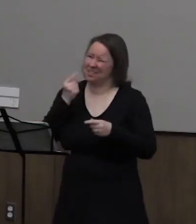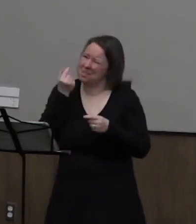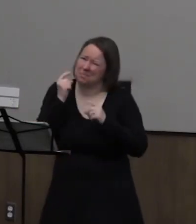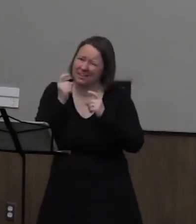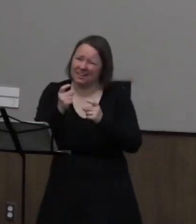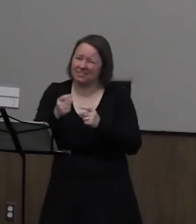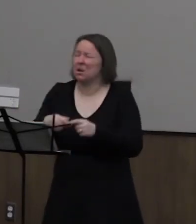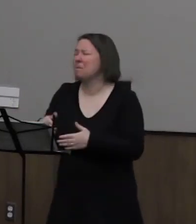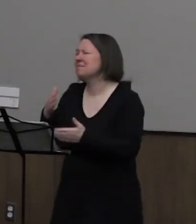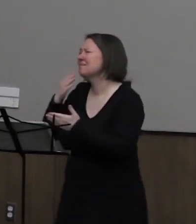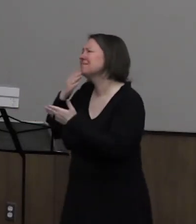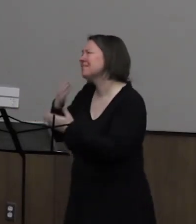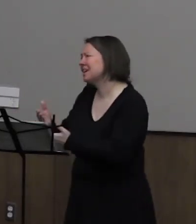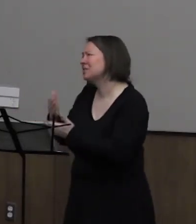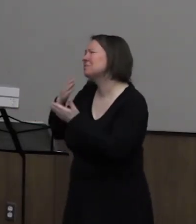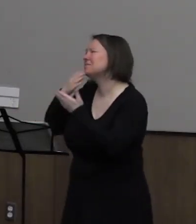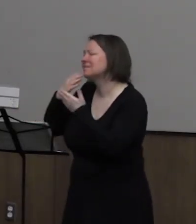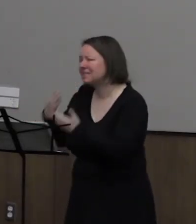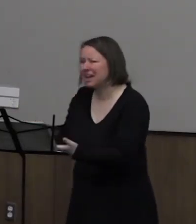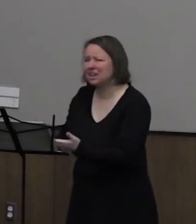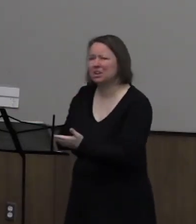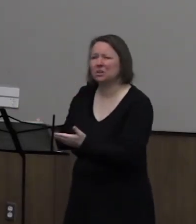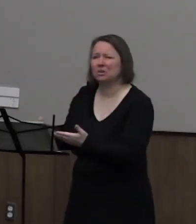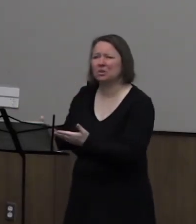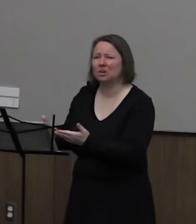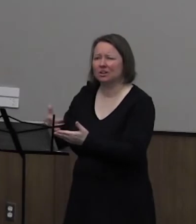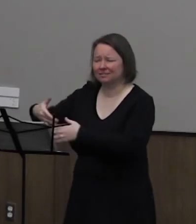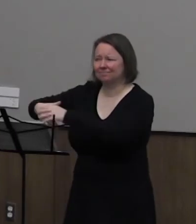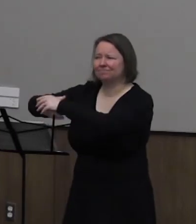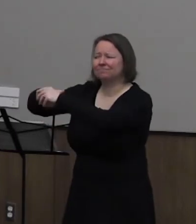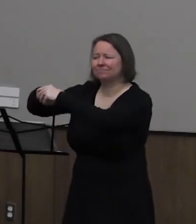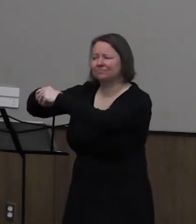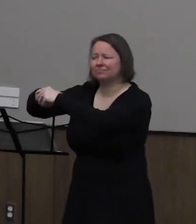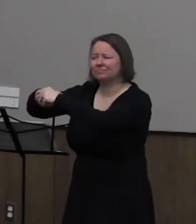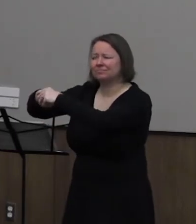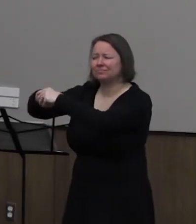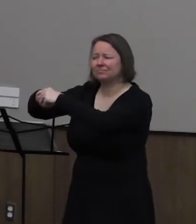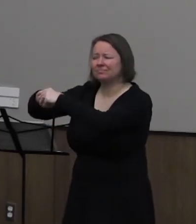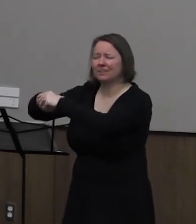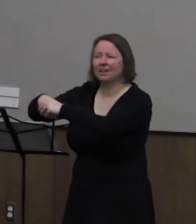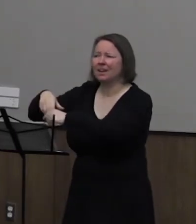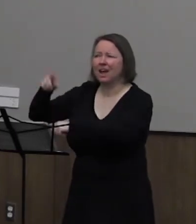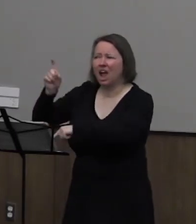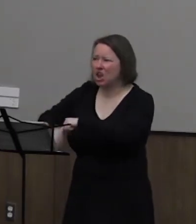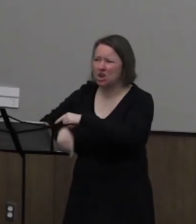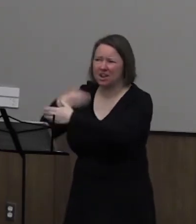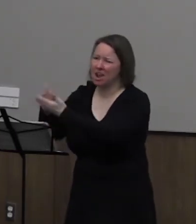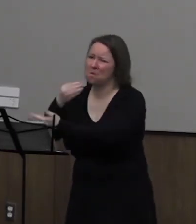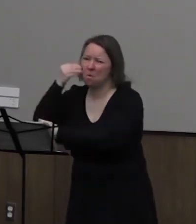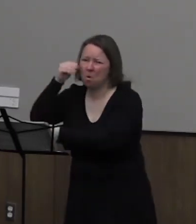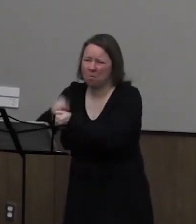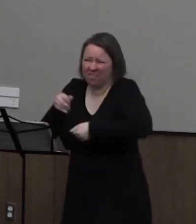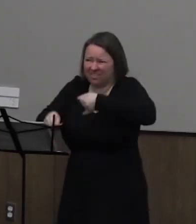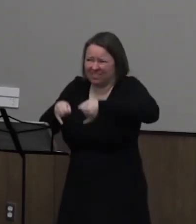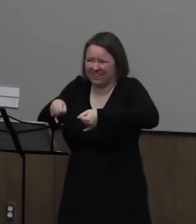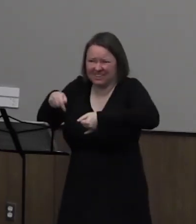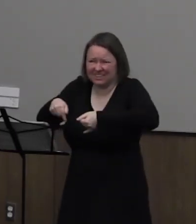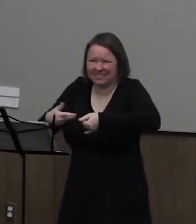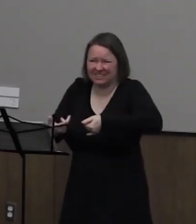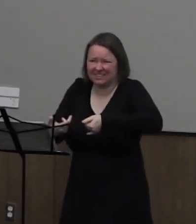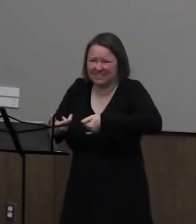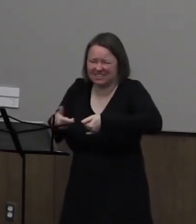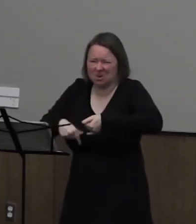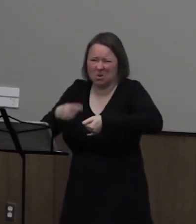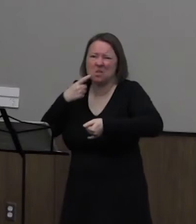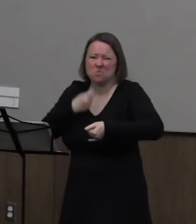Thank you, oh thank you. She put her hand in mind. I don't think I could have made it all the way home in these, she said pointing